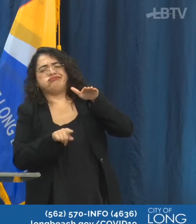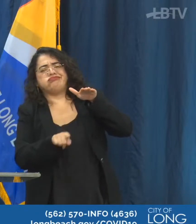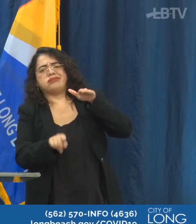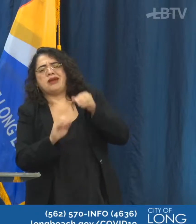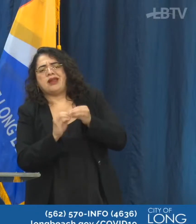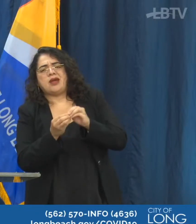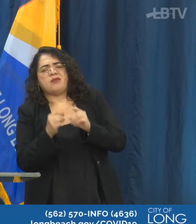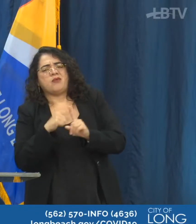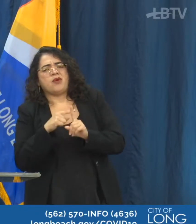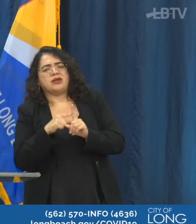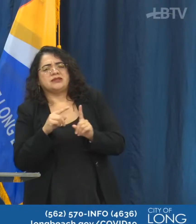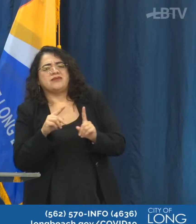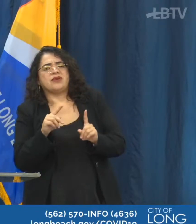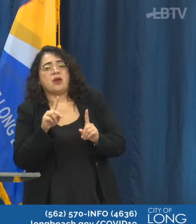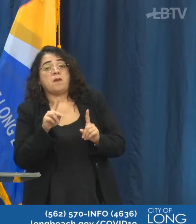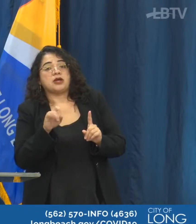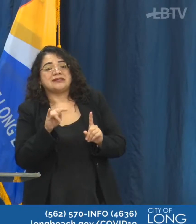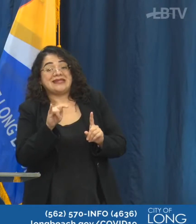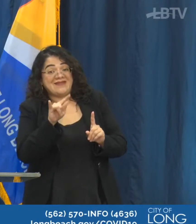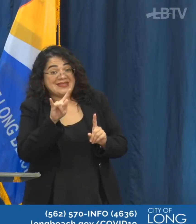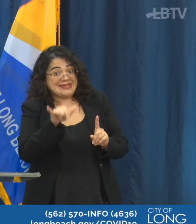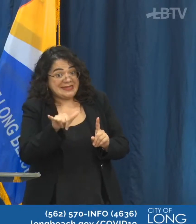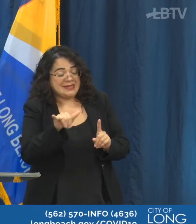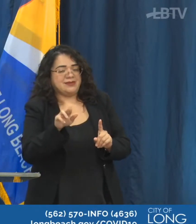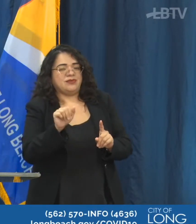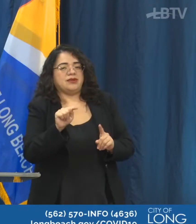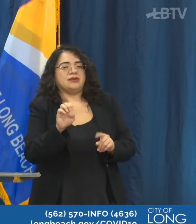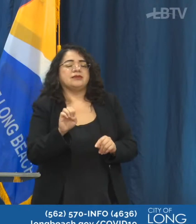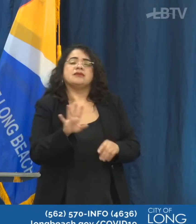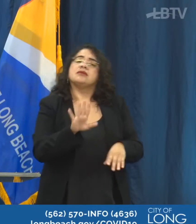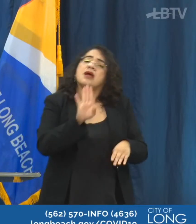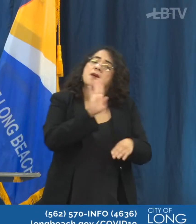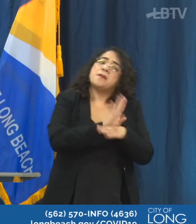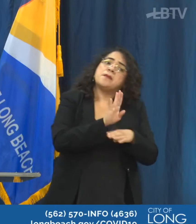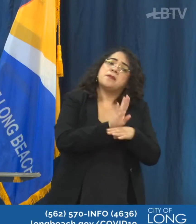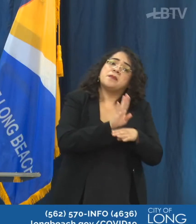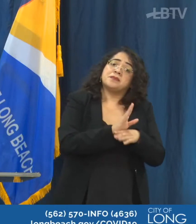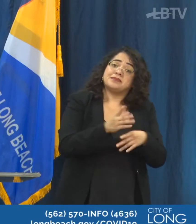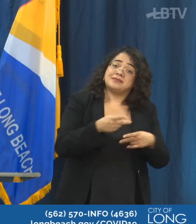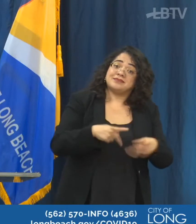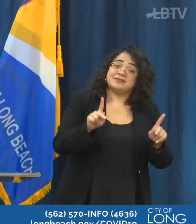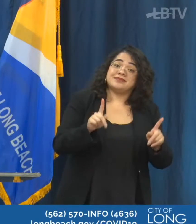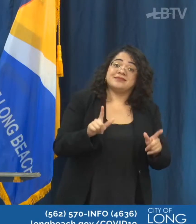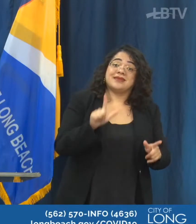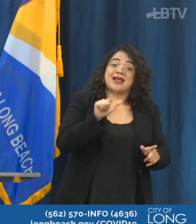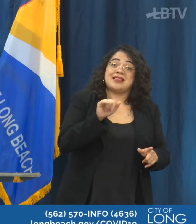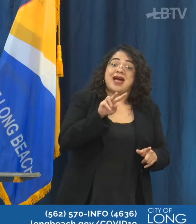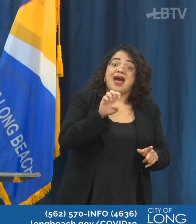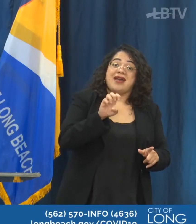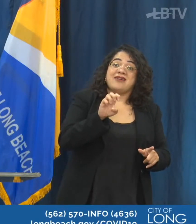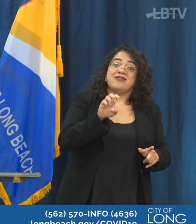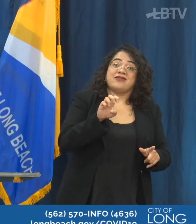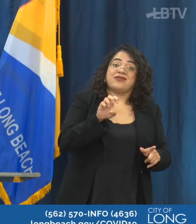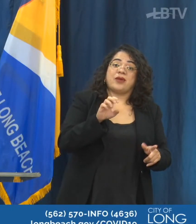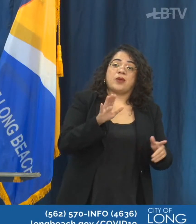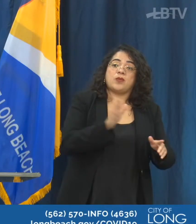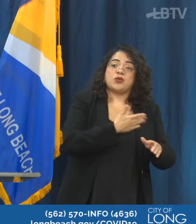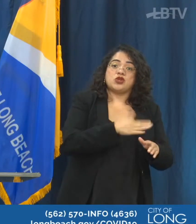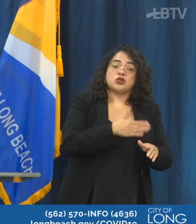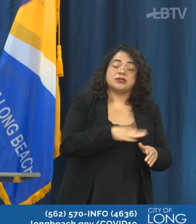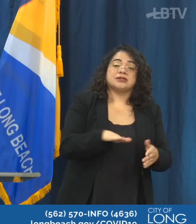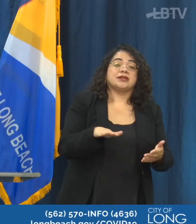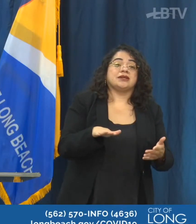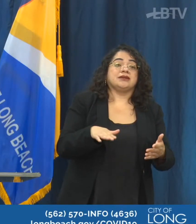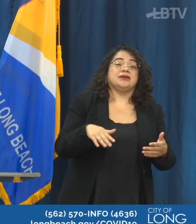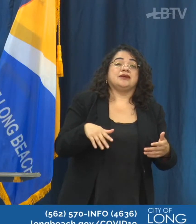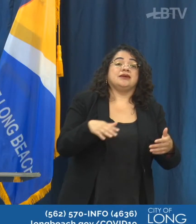These next are related questions. So first, are businesses allowed to have live bands and dancing? And then also, are private